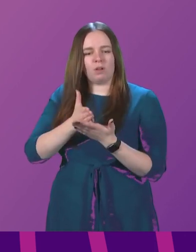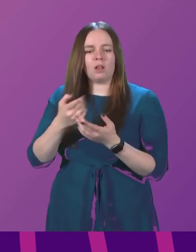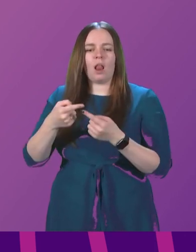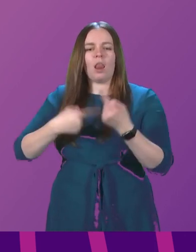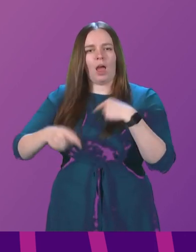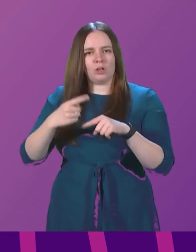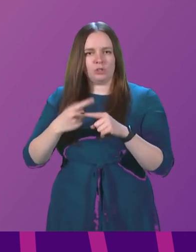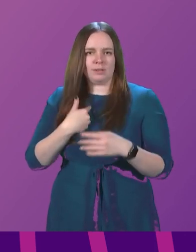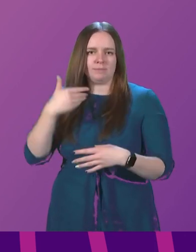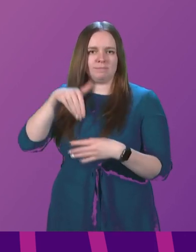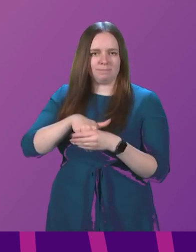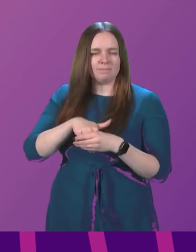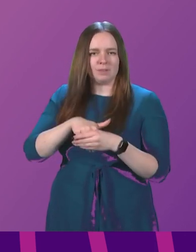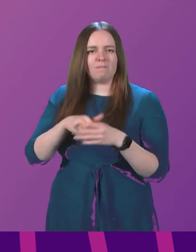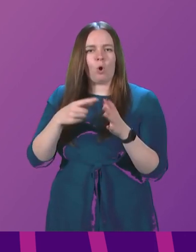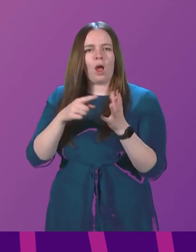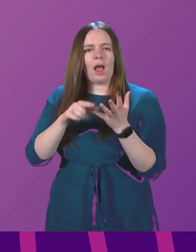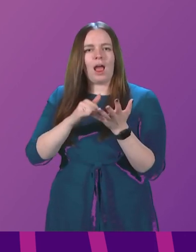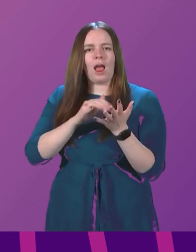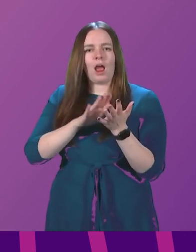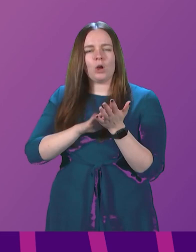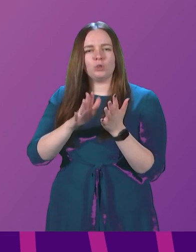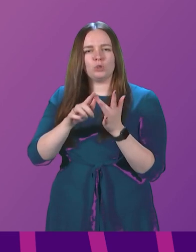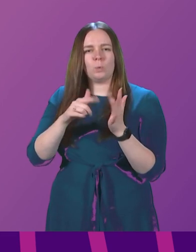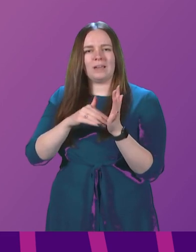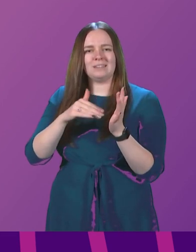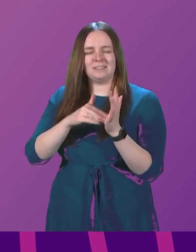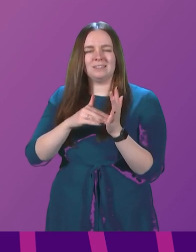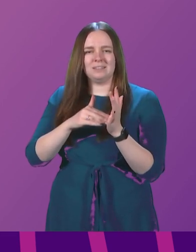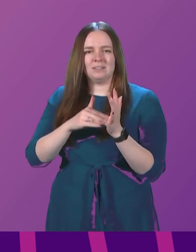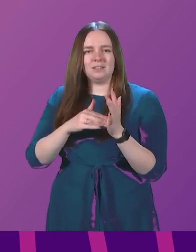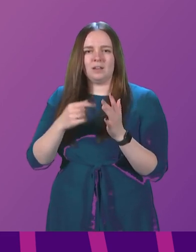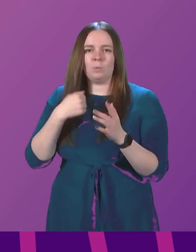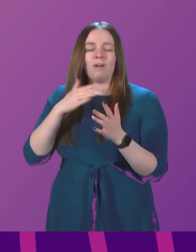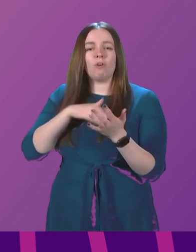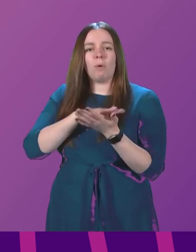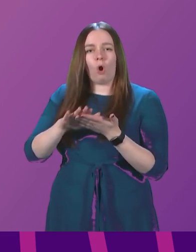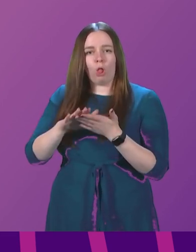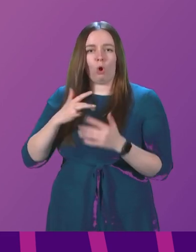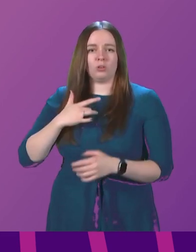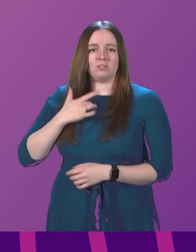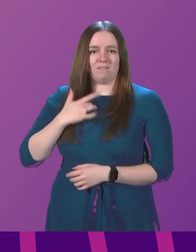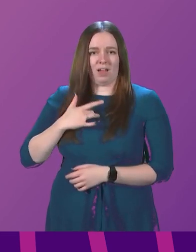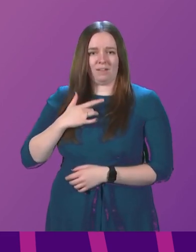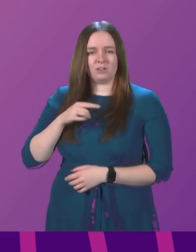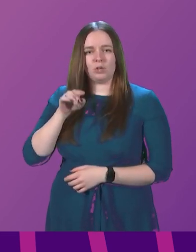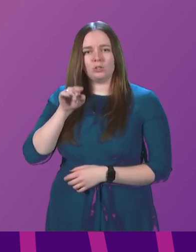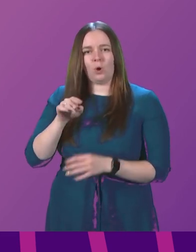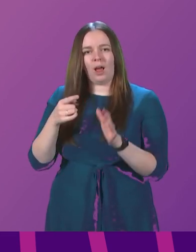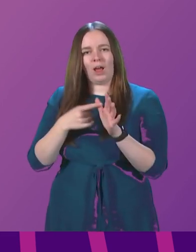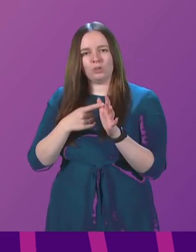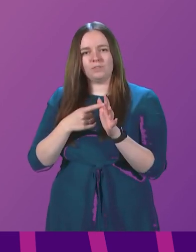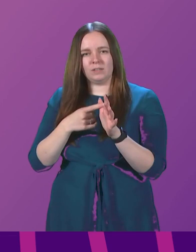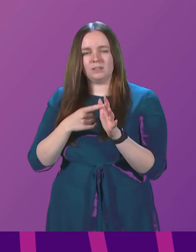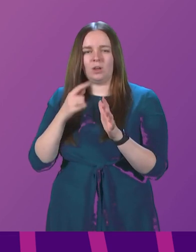in the Lessons from Auschwitz online project as pupils from Coastal Academy. We heard from Holocaust survivors, saw Auschwitz-Birkenau via